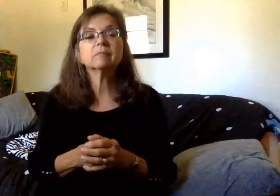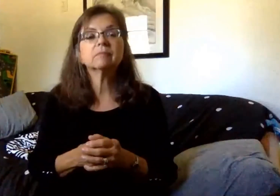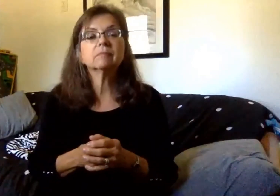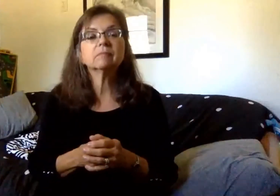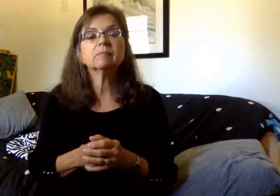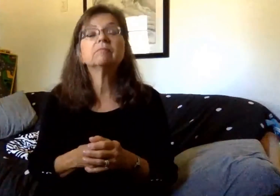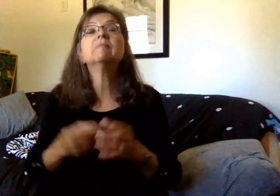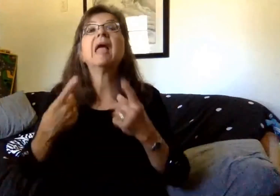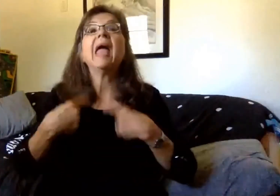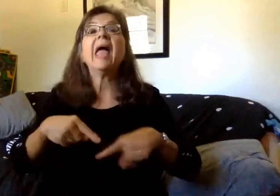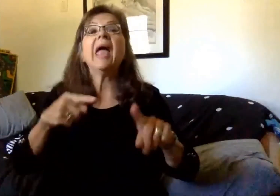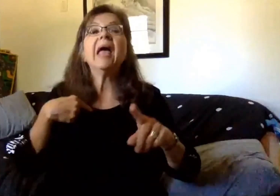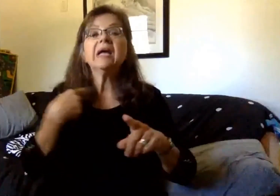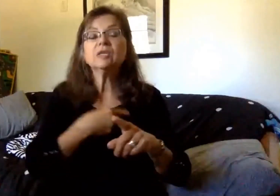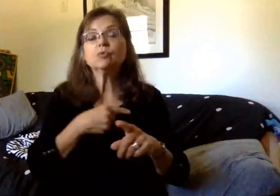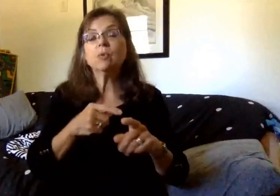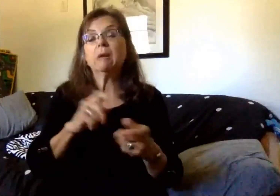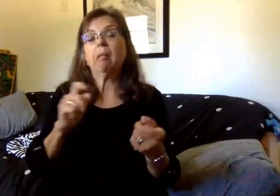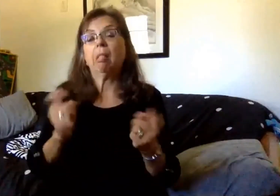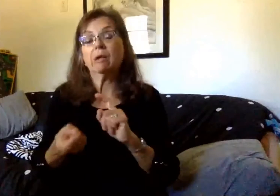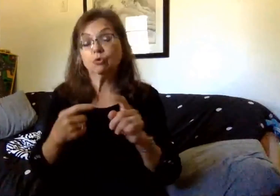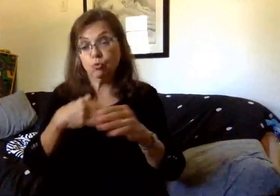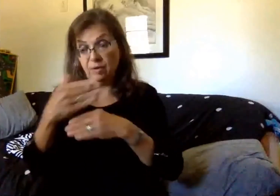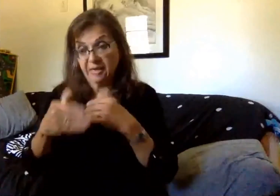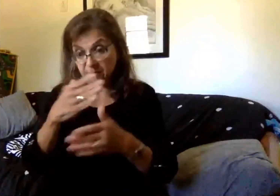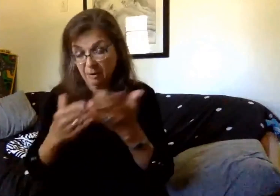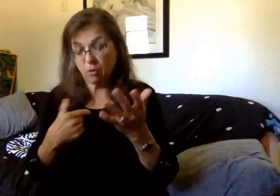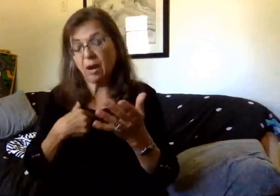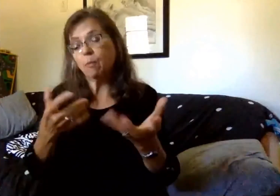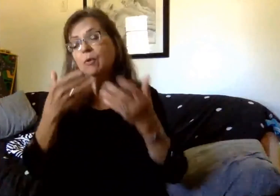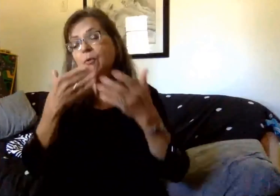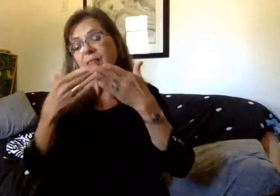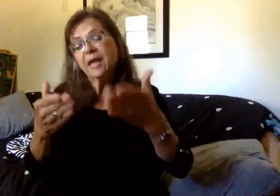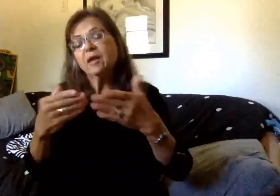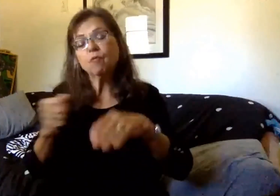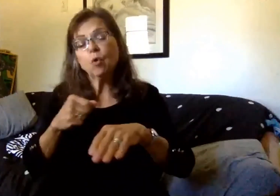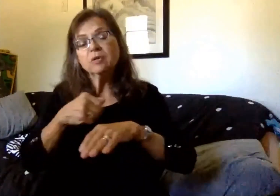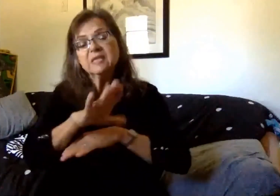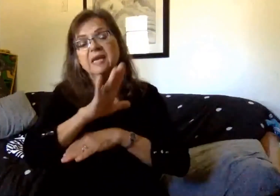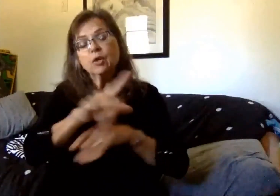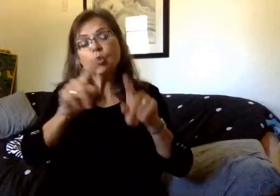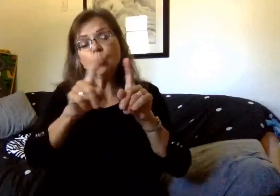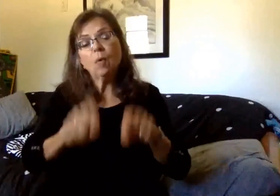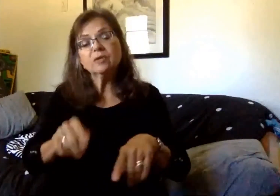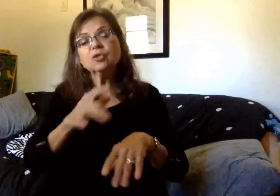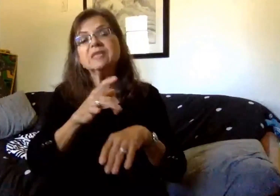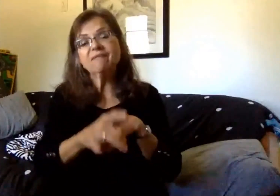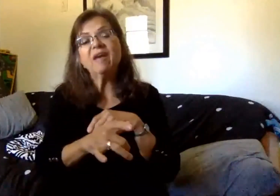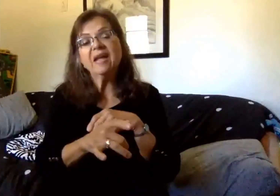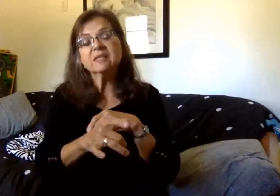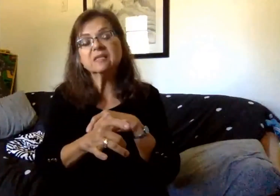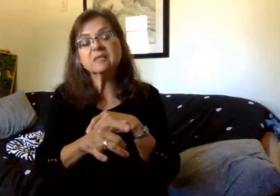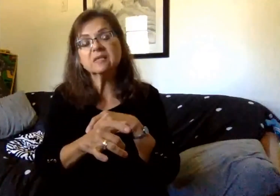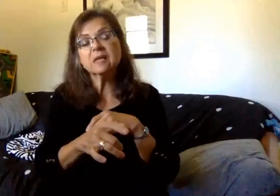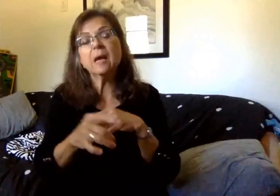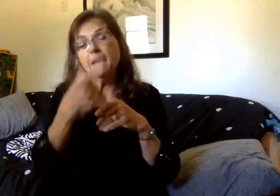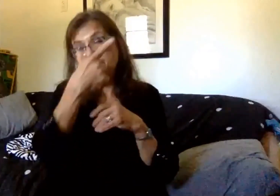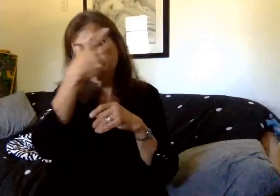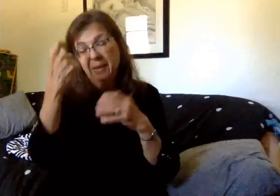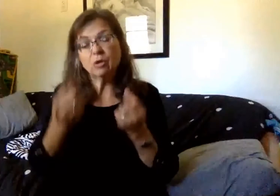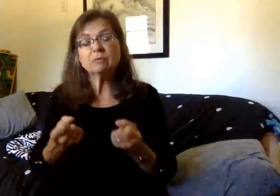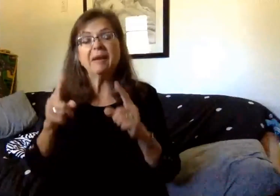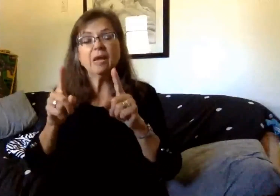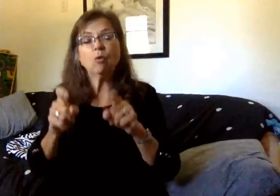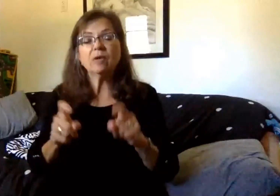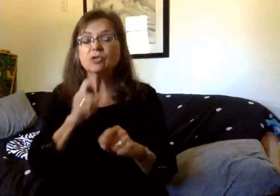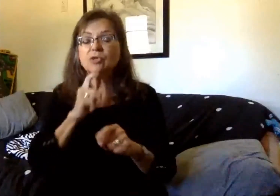As we move into this next segment of the forum, I want to thank you again for submitting your questions in advance. Because many of the questions you submitted are very